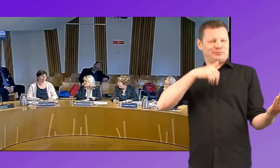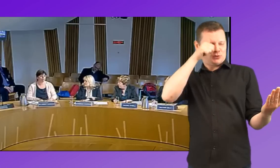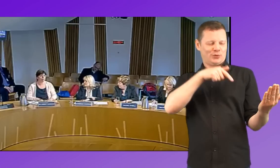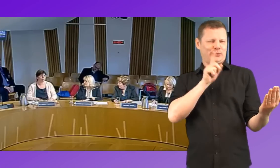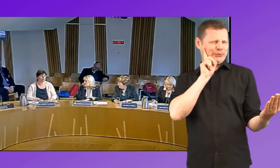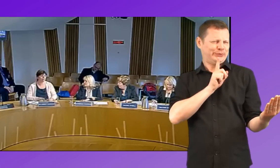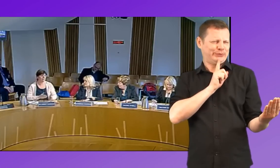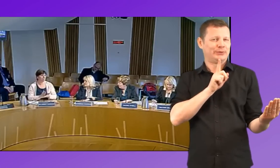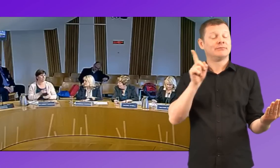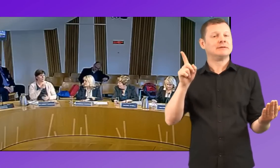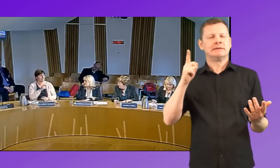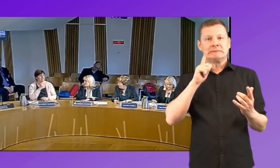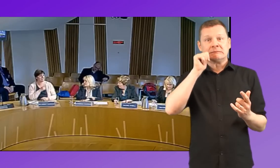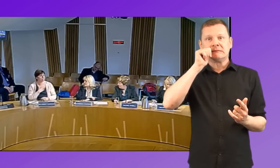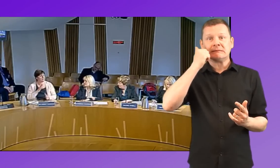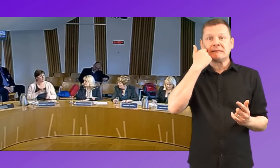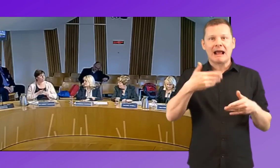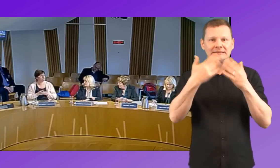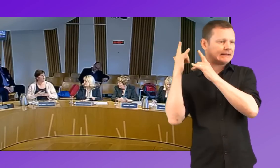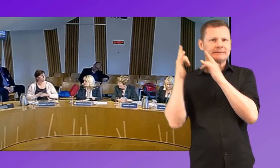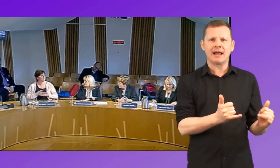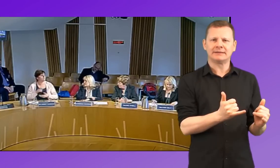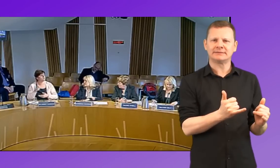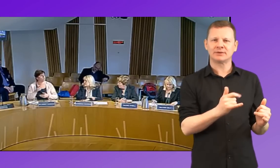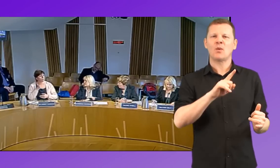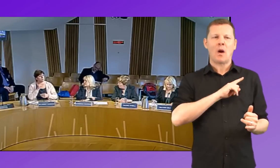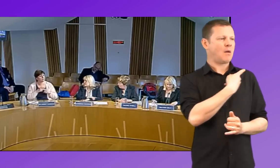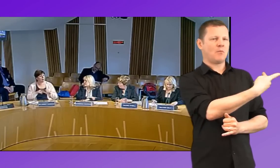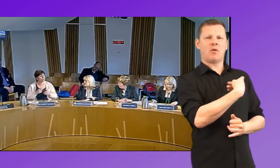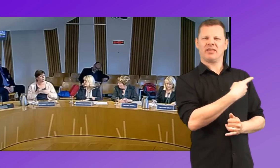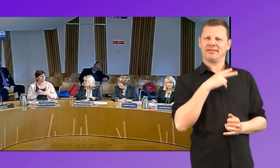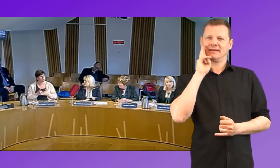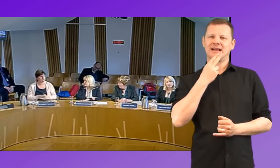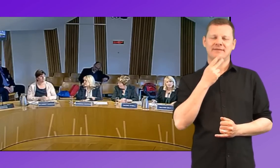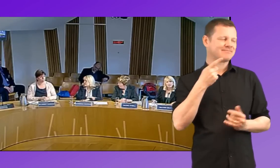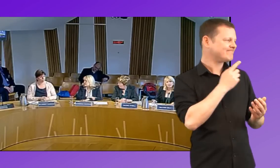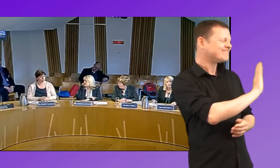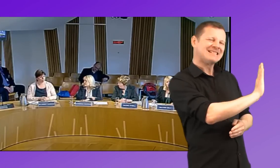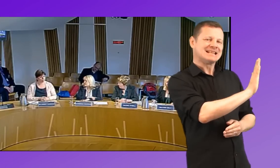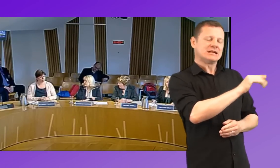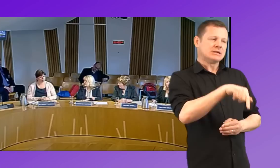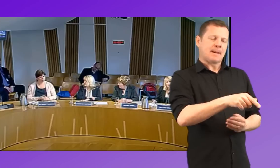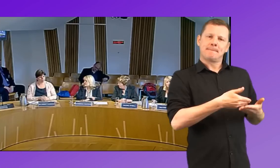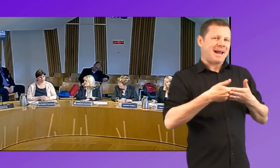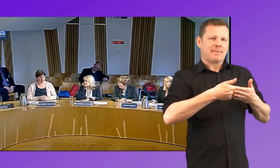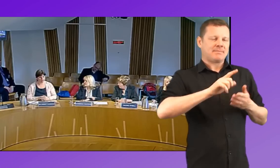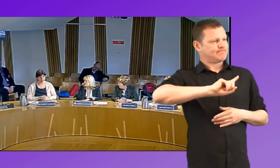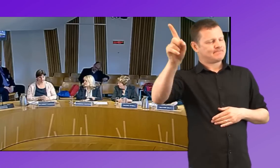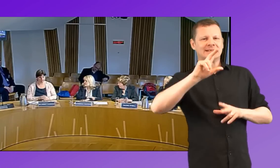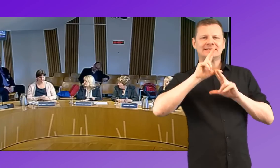hearing instinctively. I thought everything was going to be fine. And straight away, the person, uh, said, oh no, we're going to refer your baby straight away to a speech and